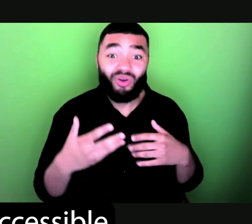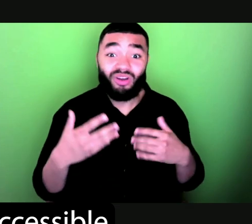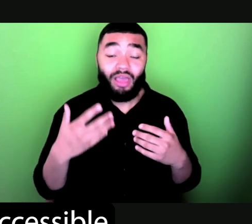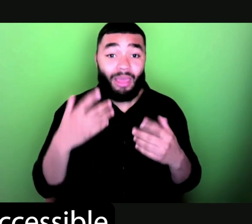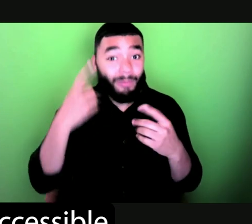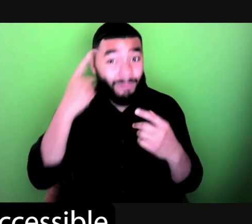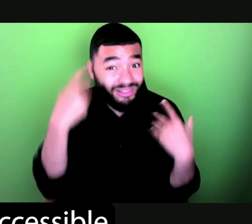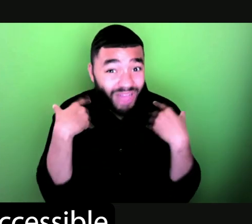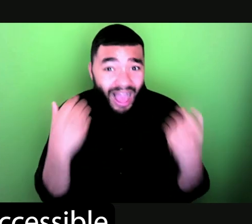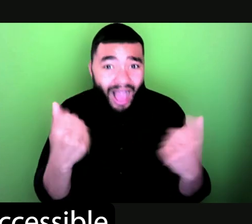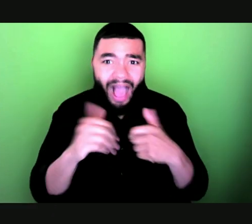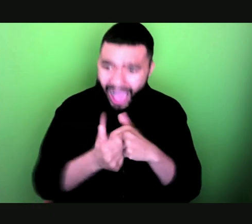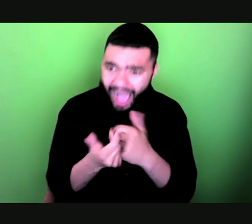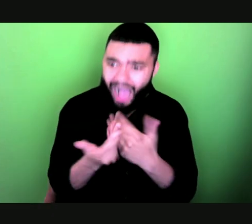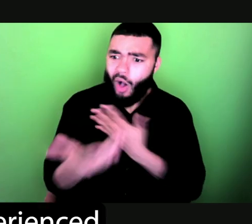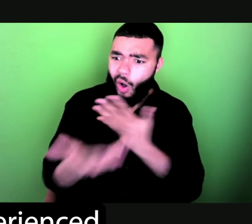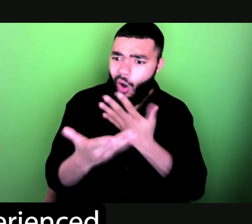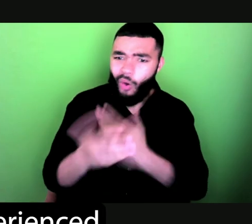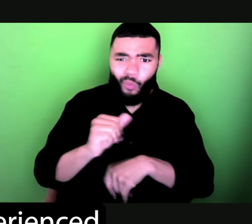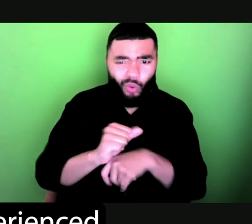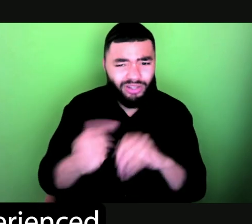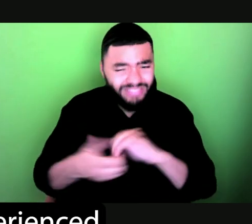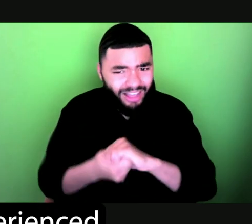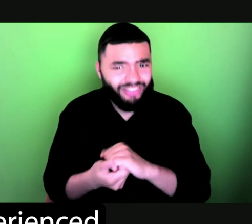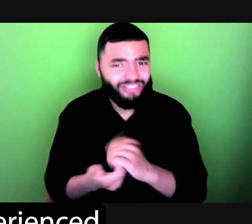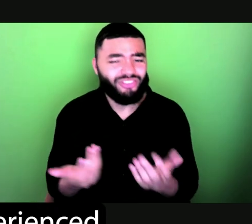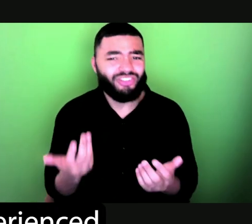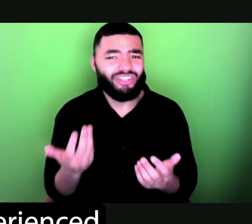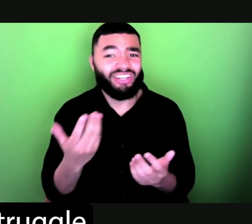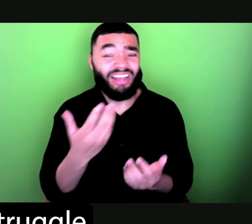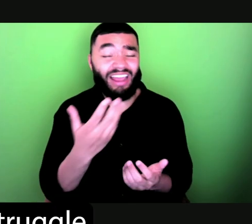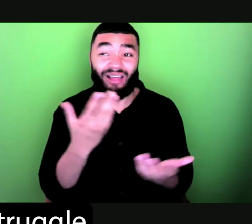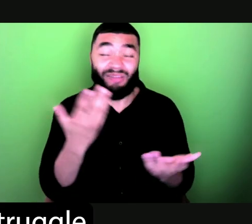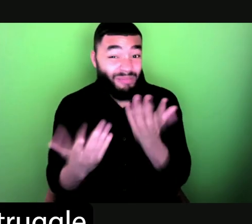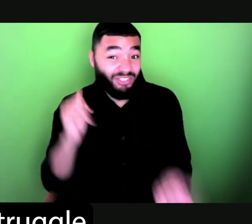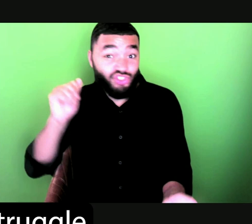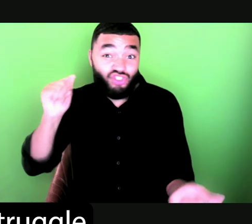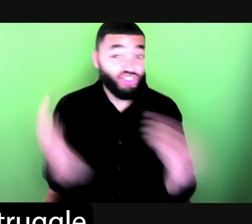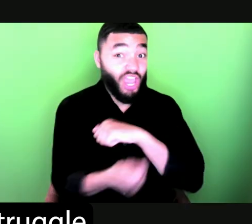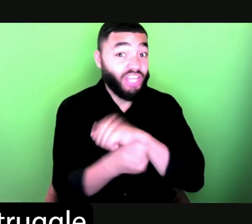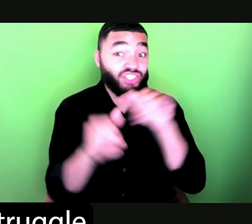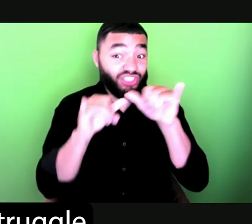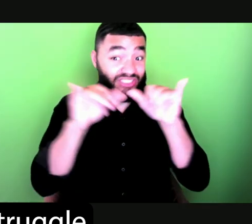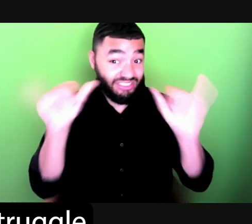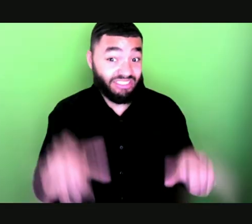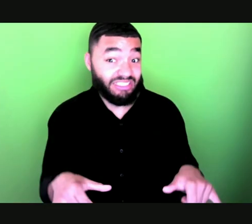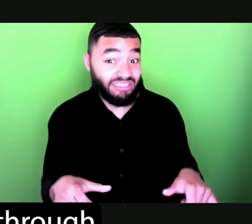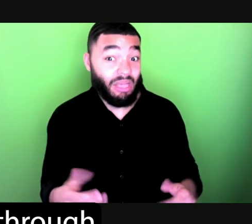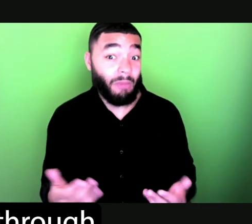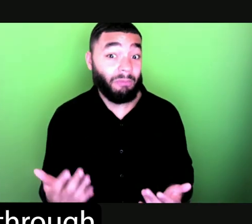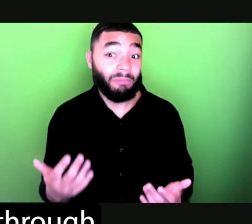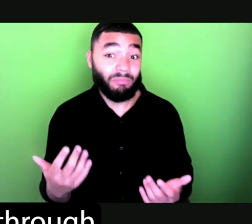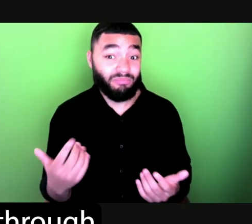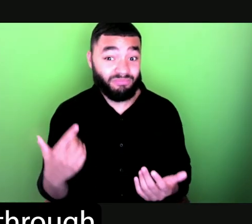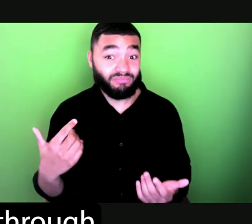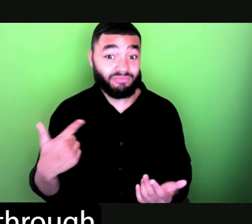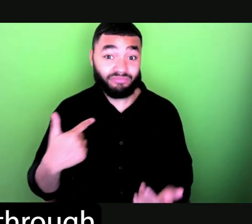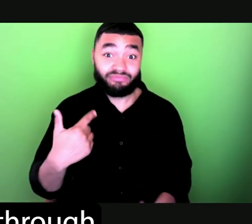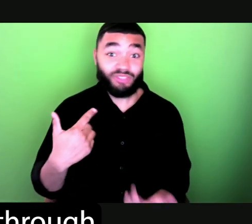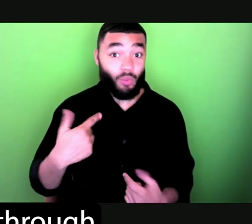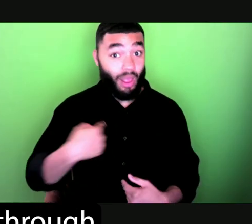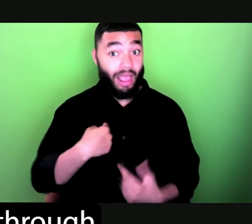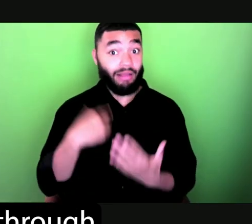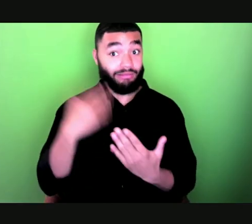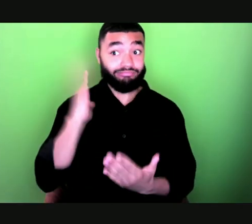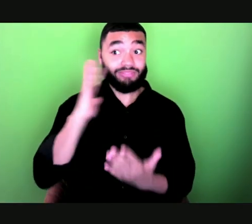accessible and keep us out of harm. And when I experienced a police response to my mental health struggle as a college student that was going through a